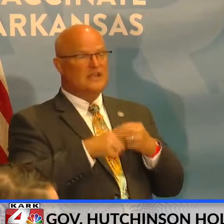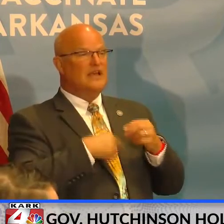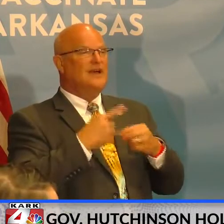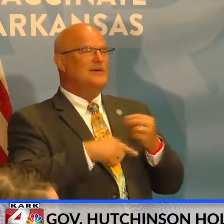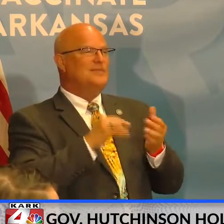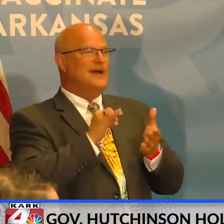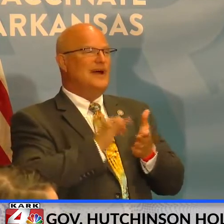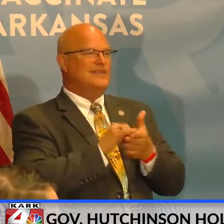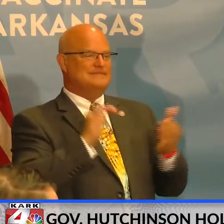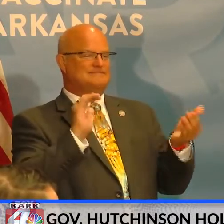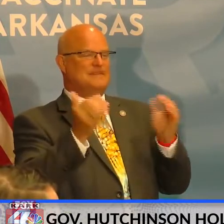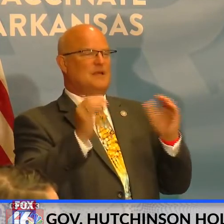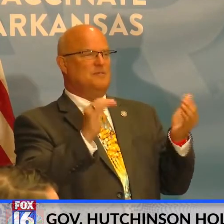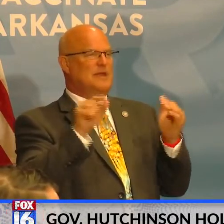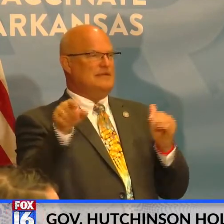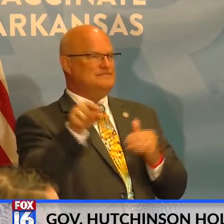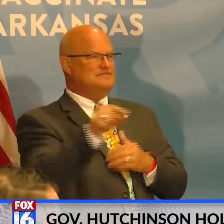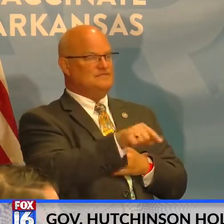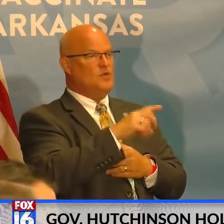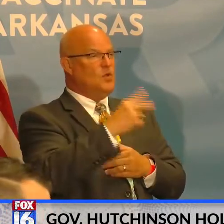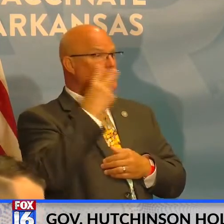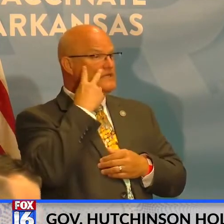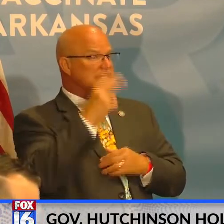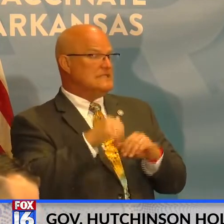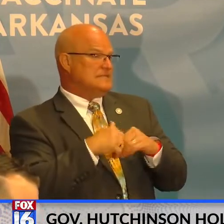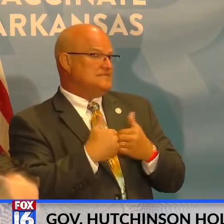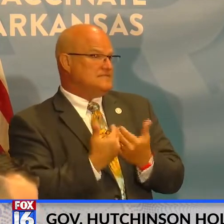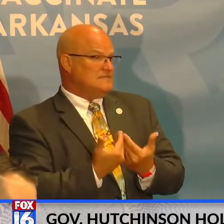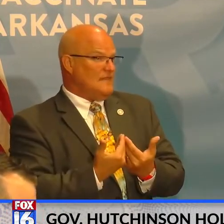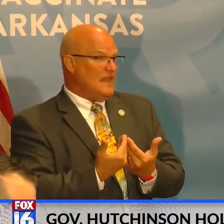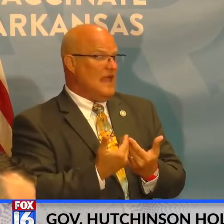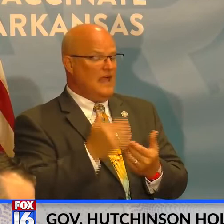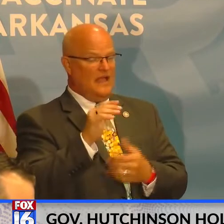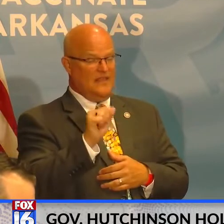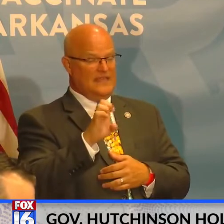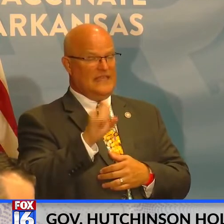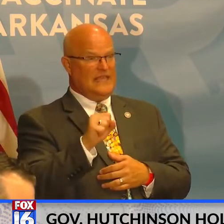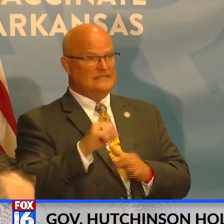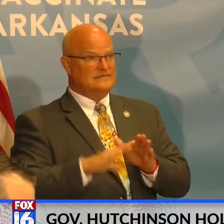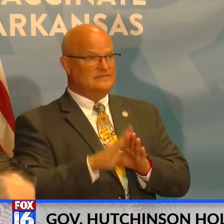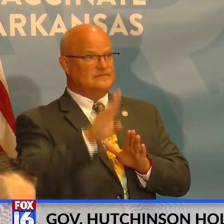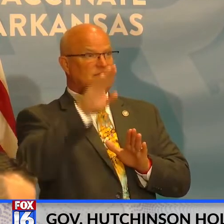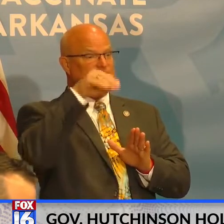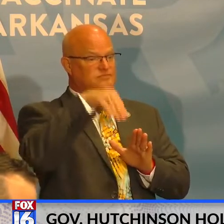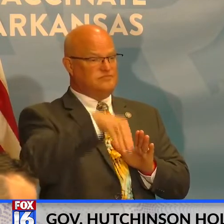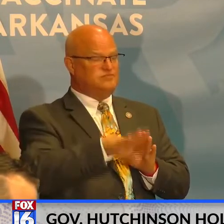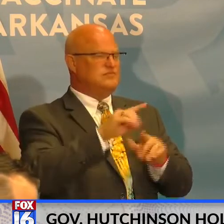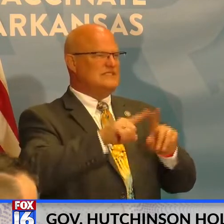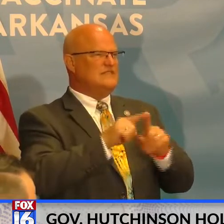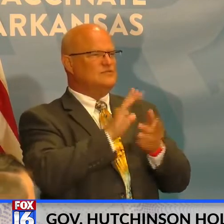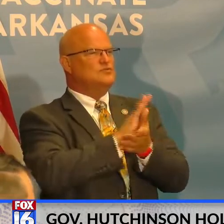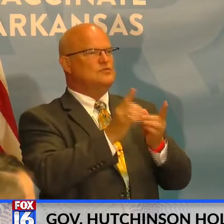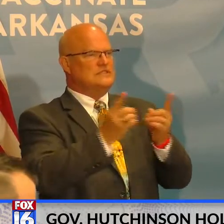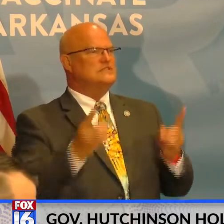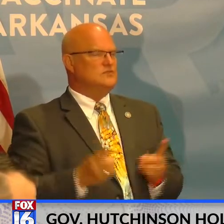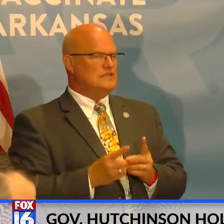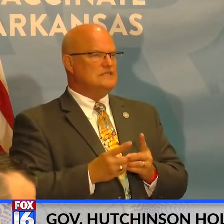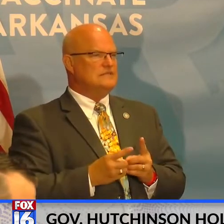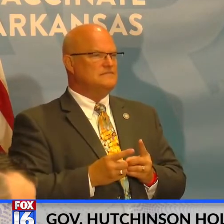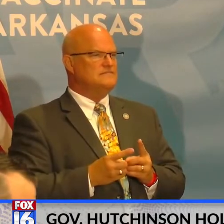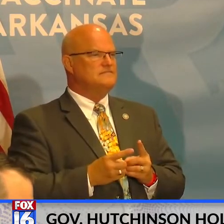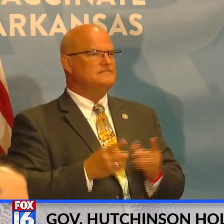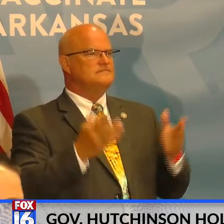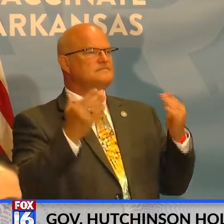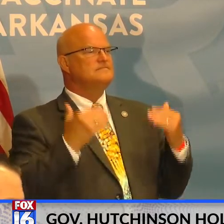comparing them or seeing how the cases progress in the different school districts. Next